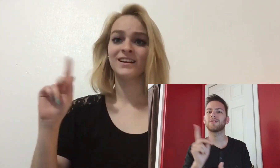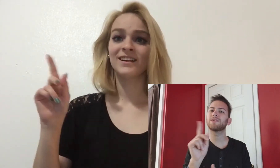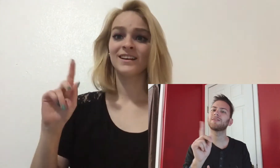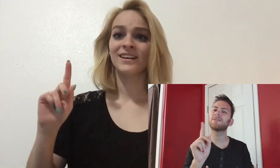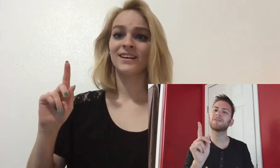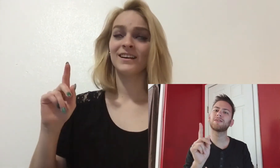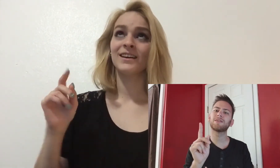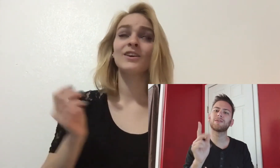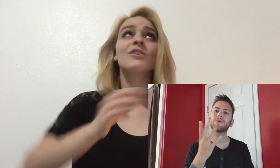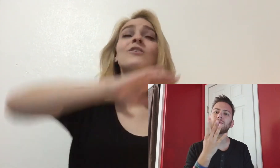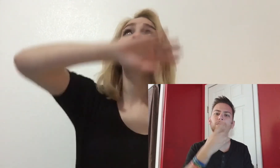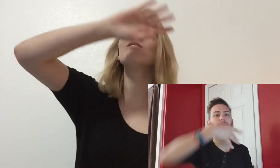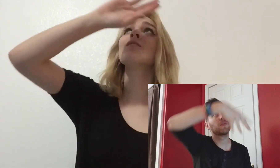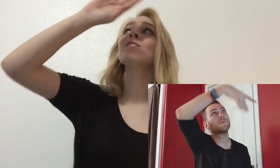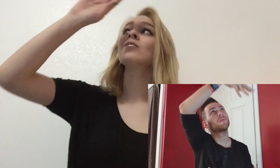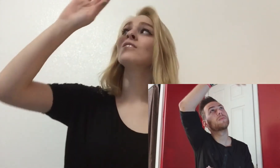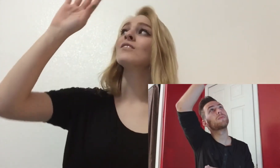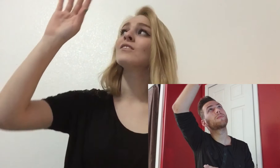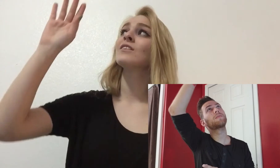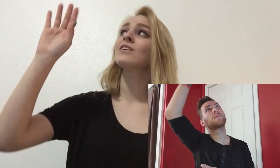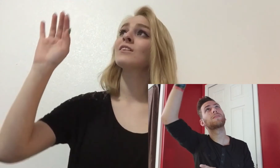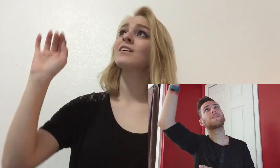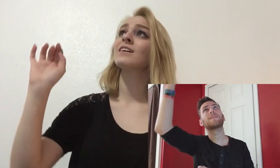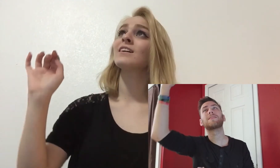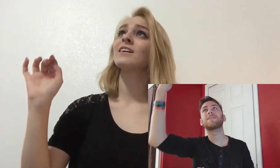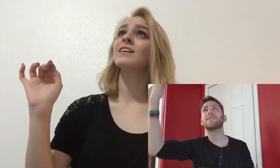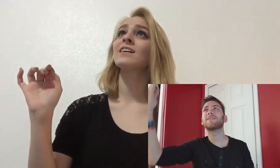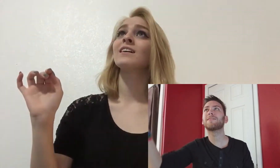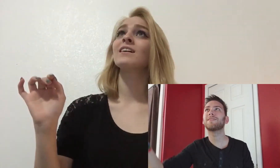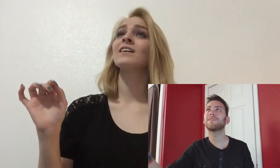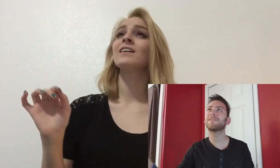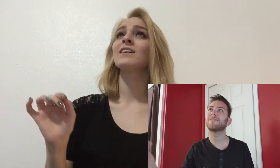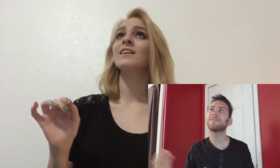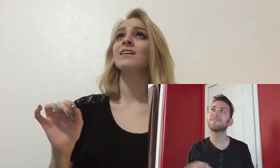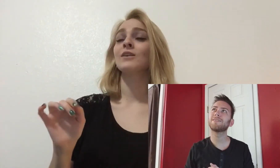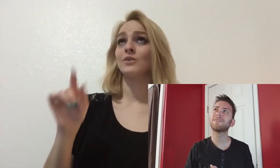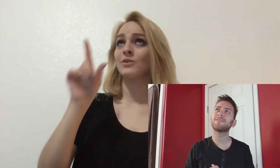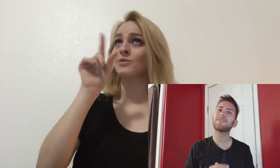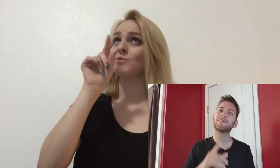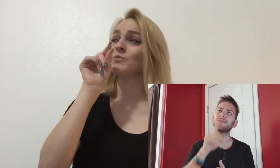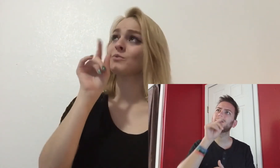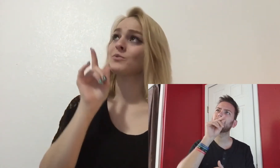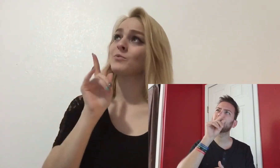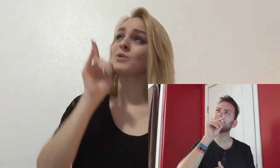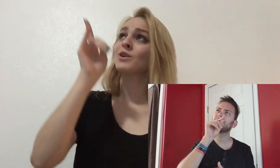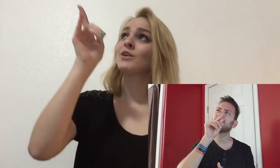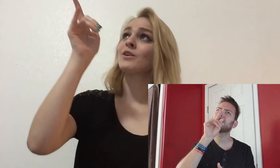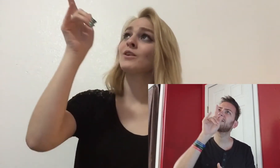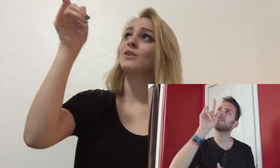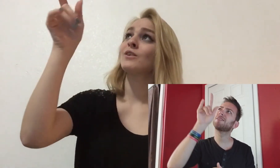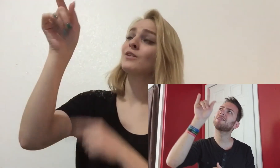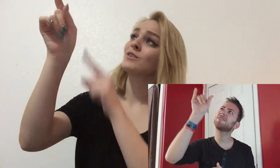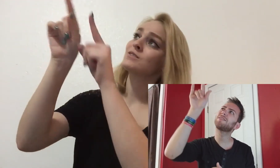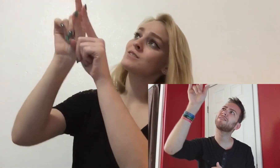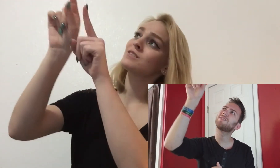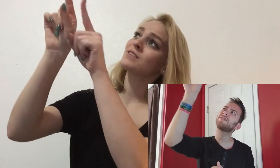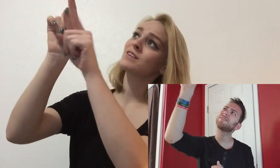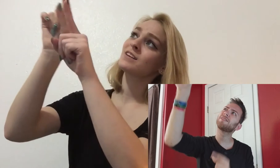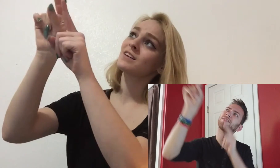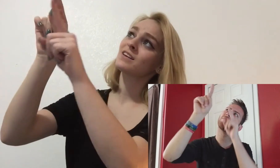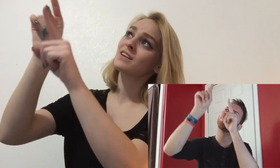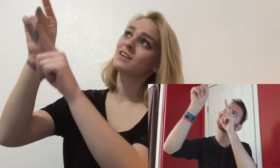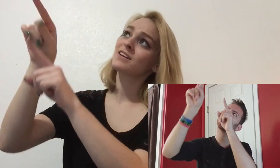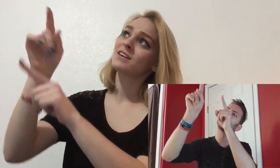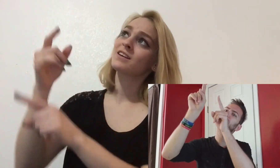Somewhere over the rainbow, bluebirds